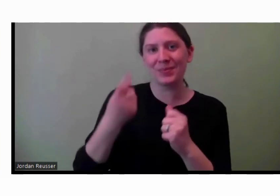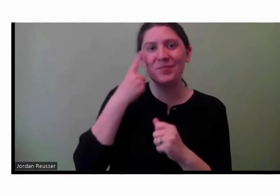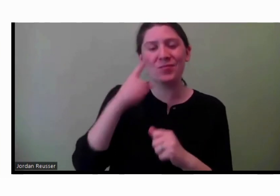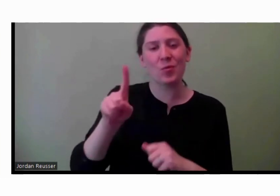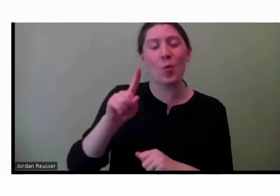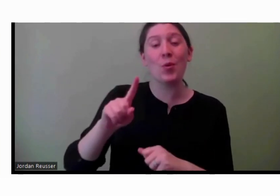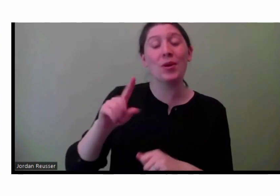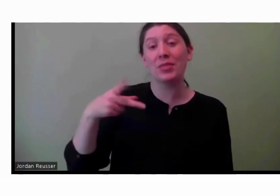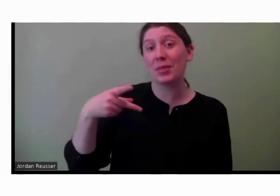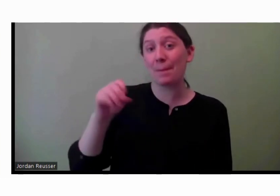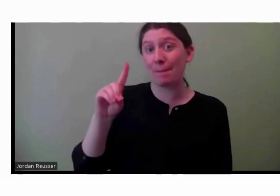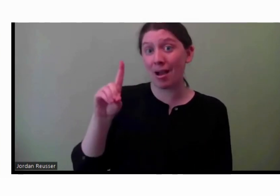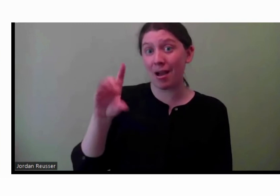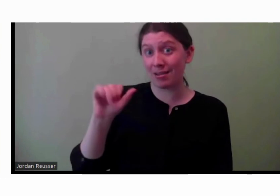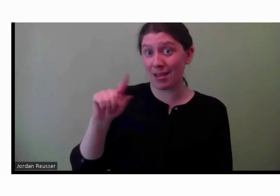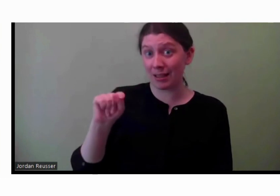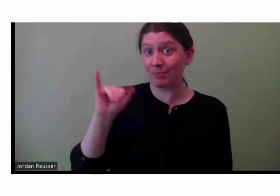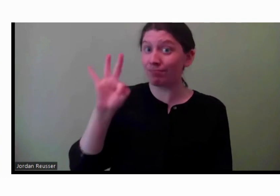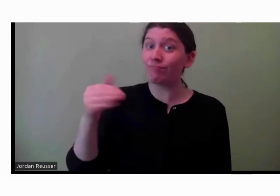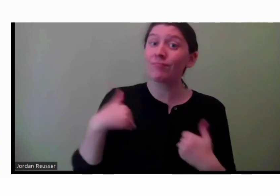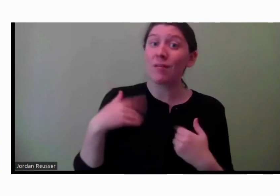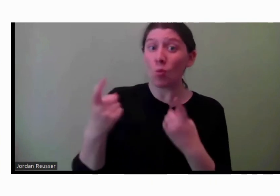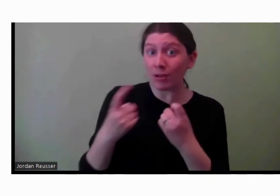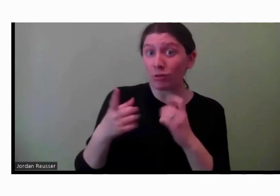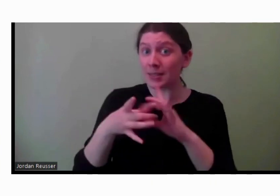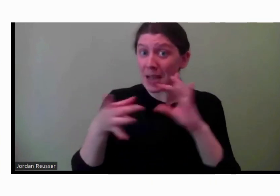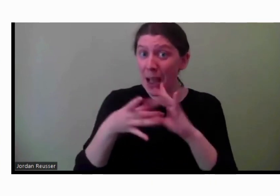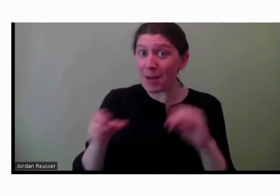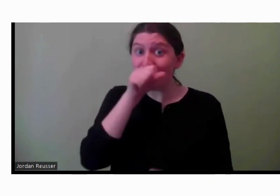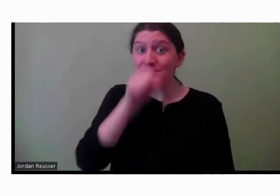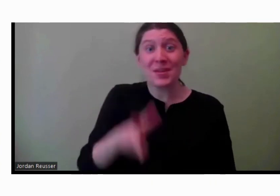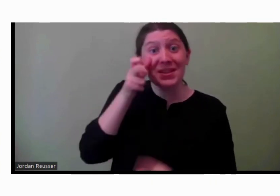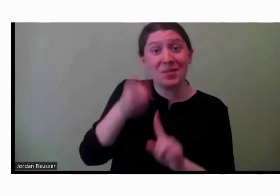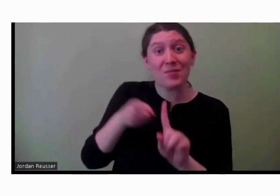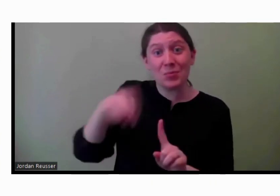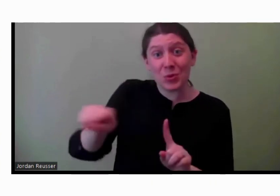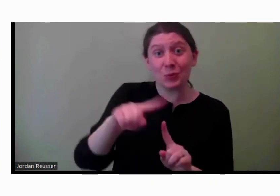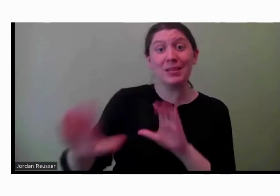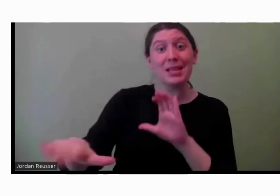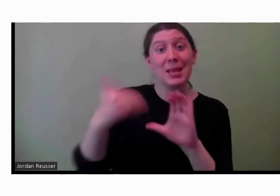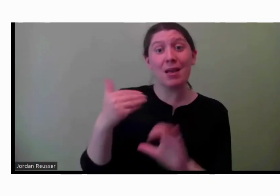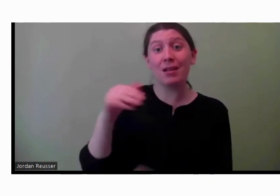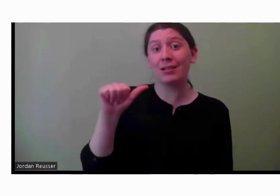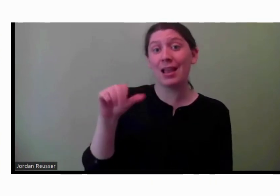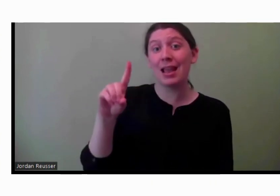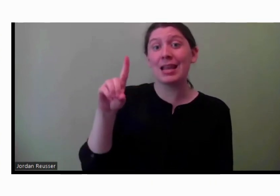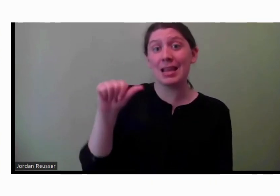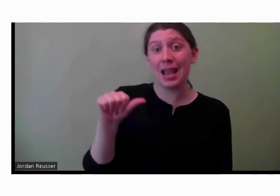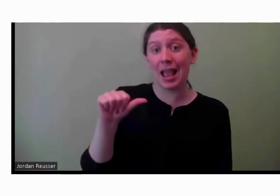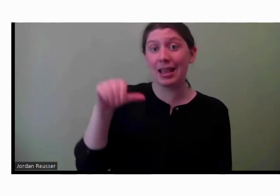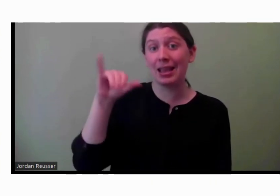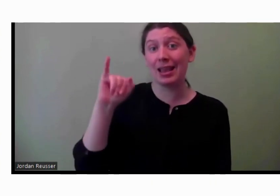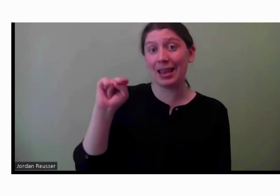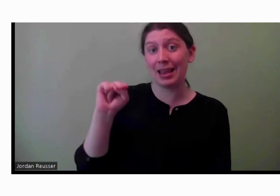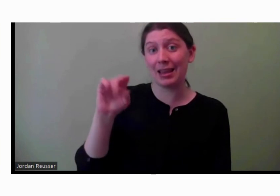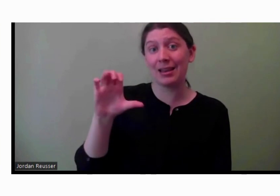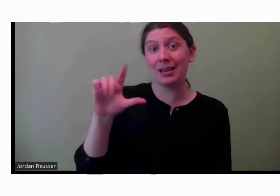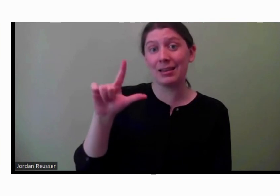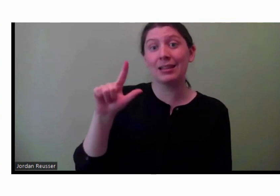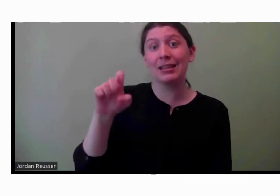or comment? We would love to hear from you. Send us an email to ADAINCLE at gmail.com. We'll see you next